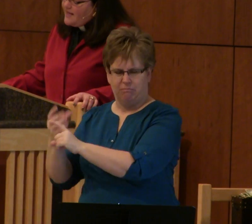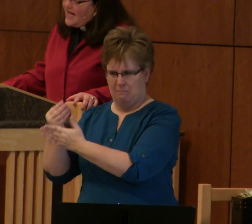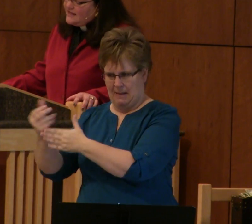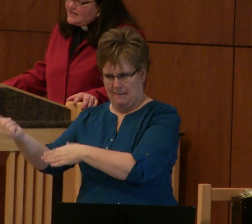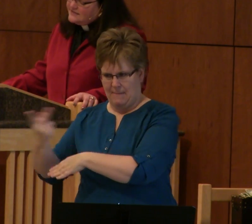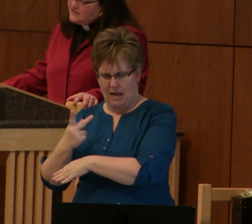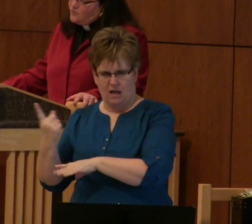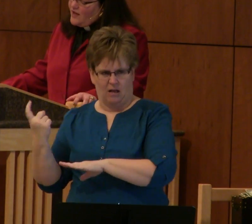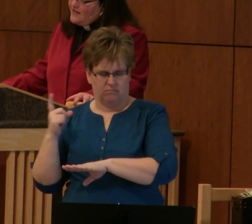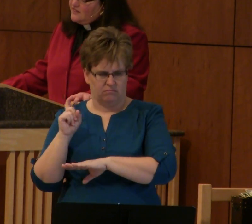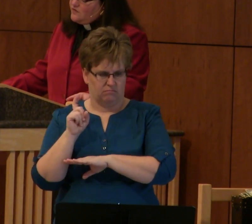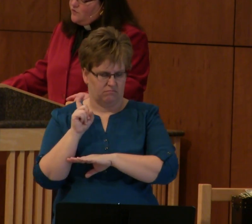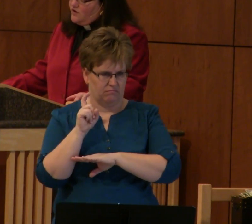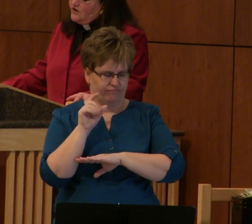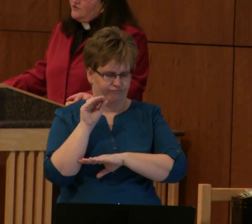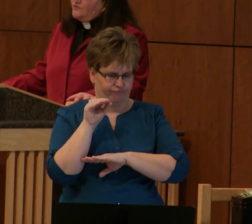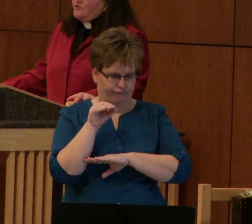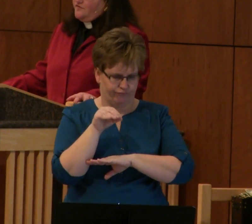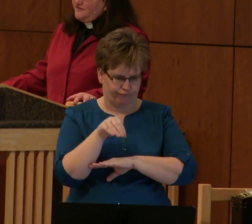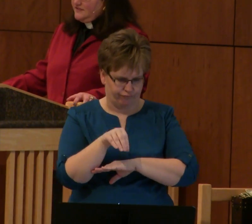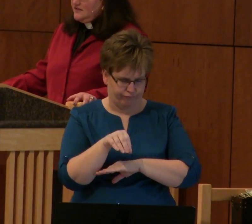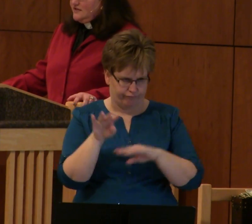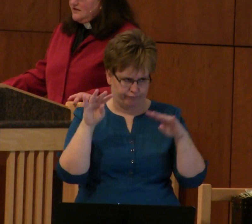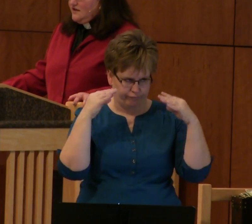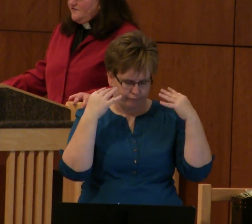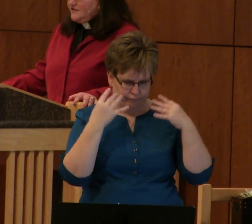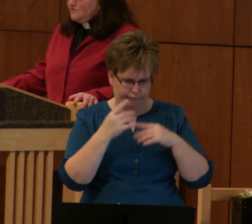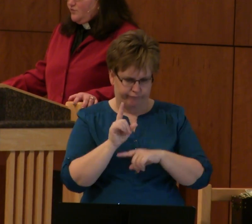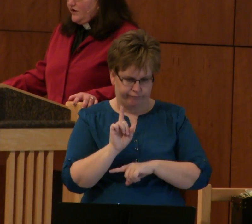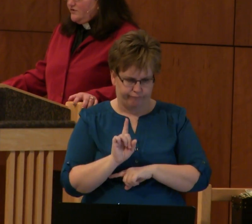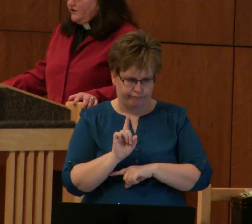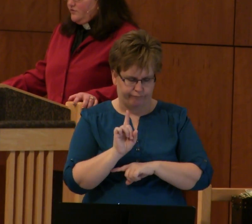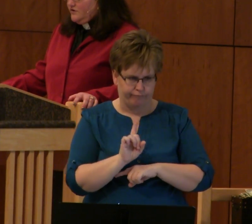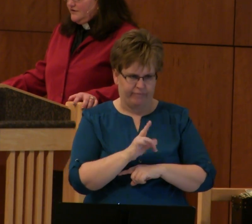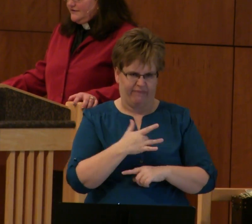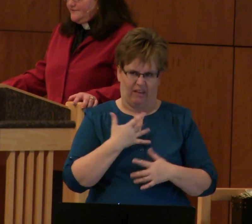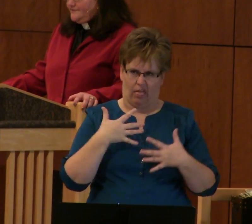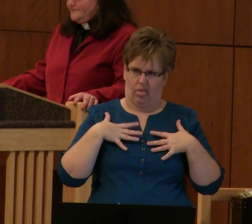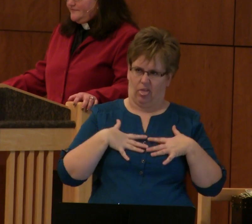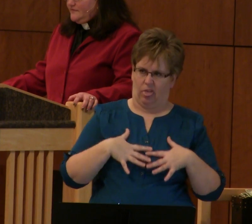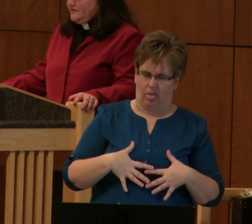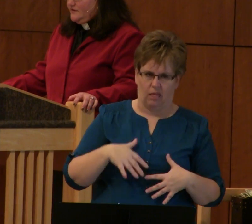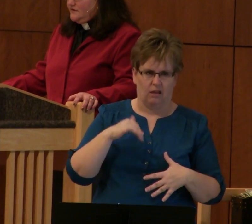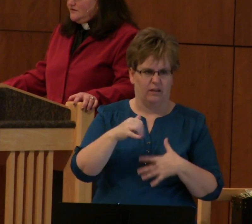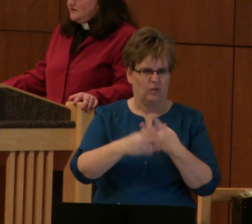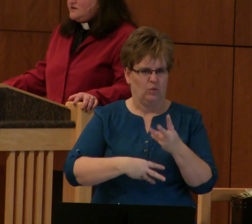God, back into the well-worn grooves of this weary world.